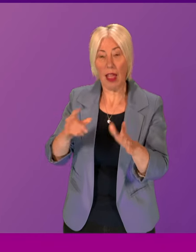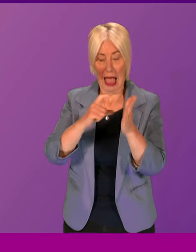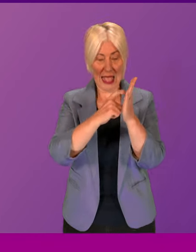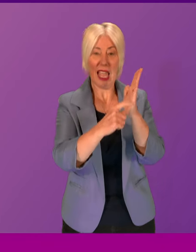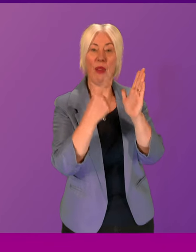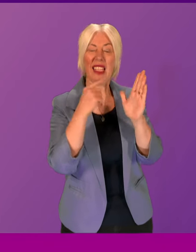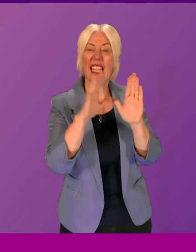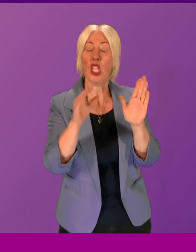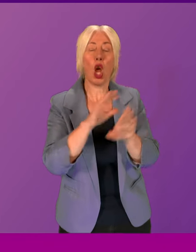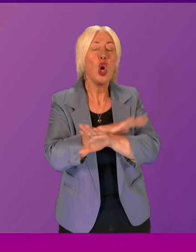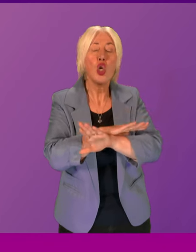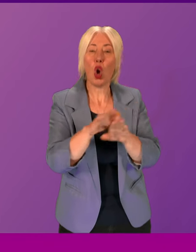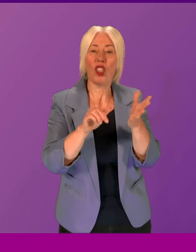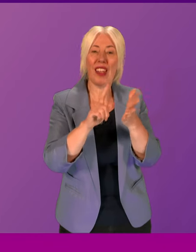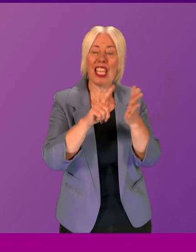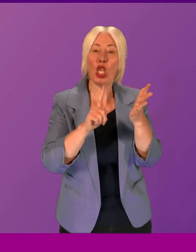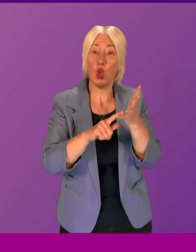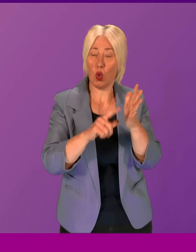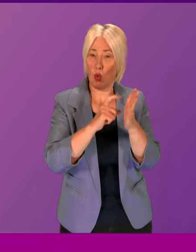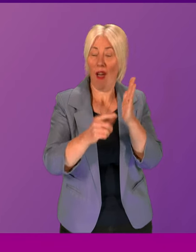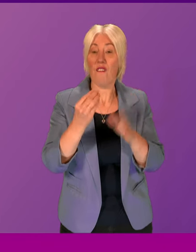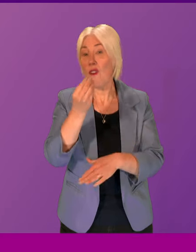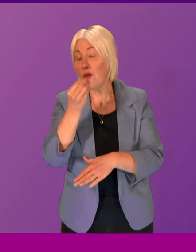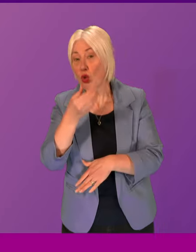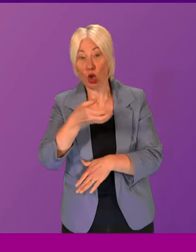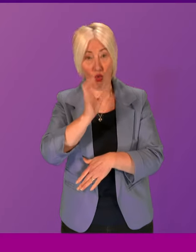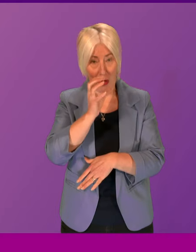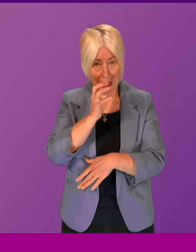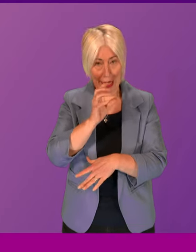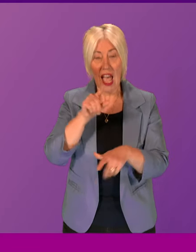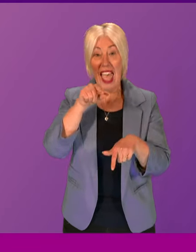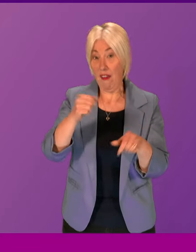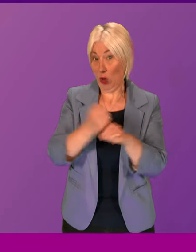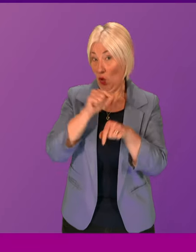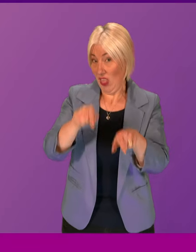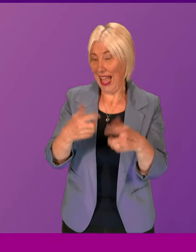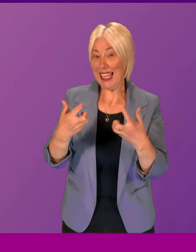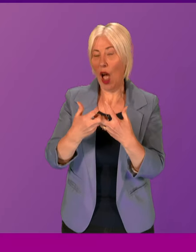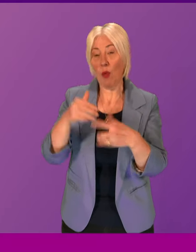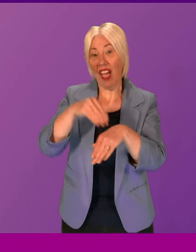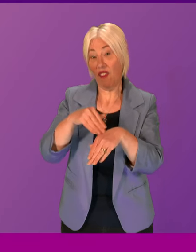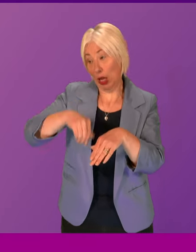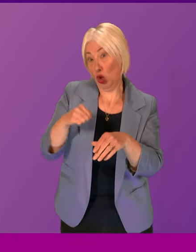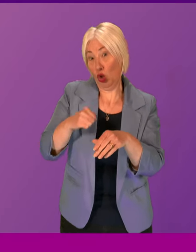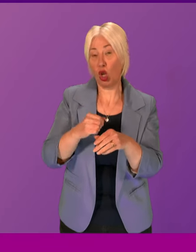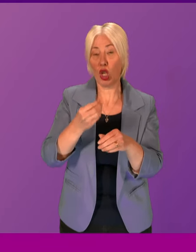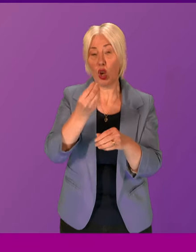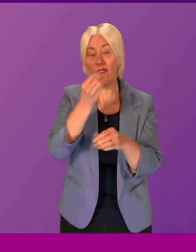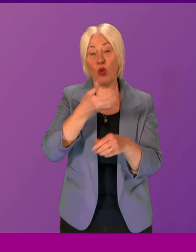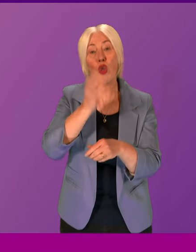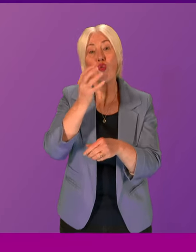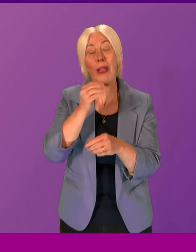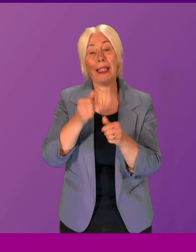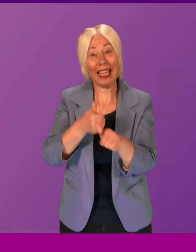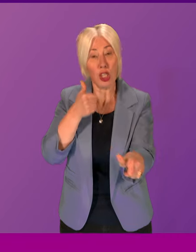labelling on food and drink products across the whole of the UK, could have on Scotland's food and drink industry? First Minister. The Government shares